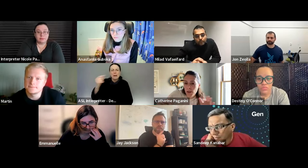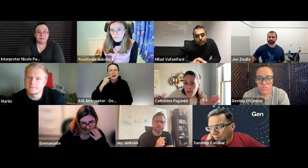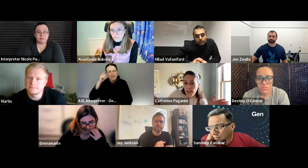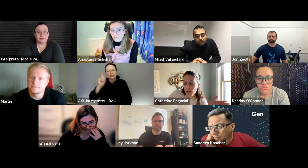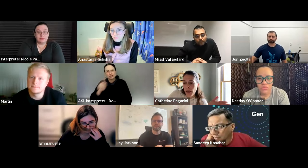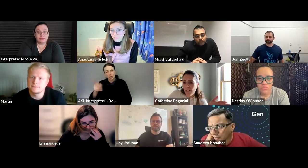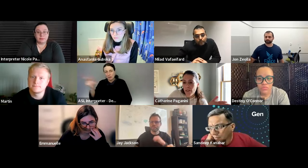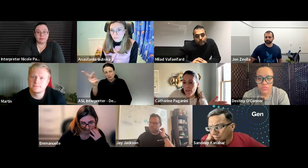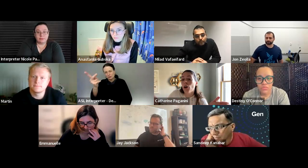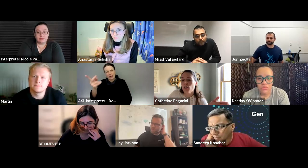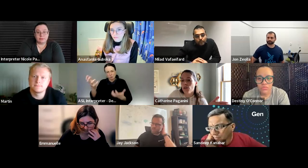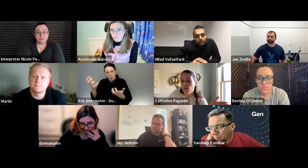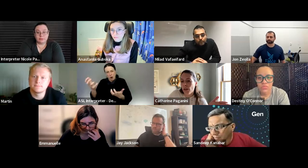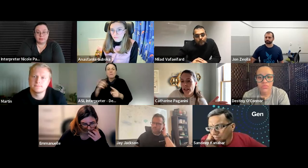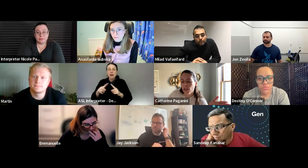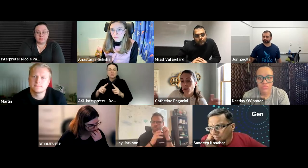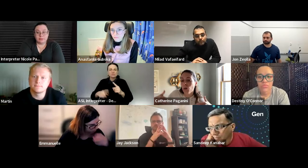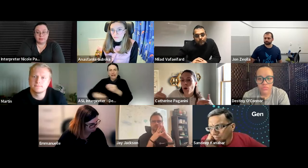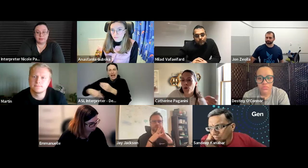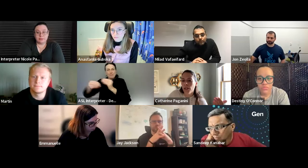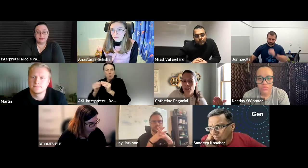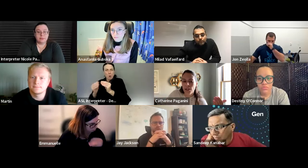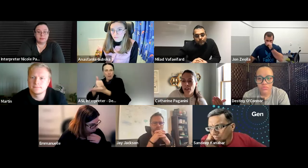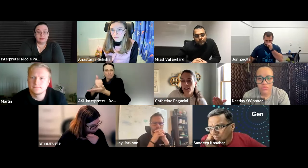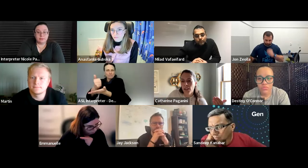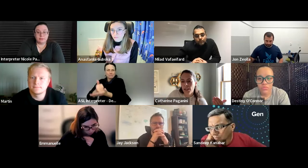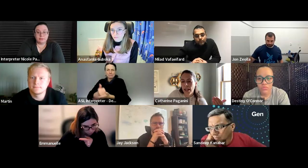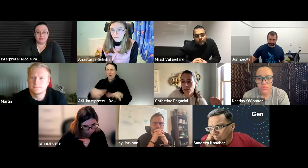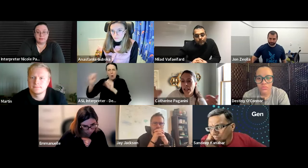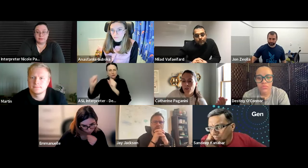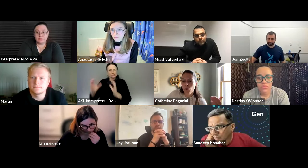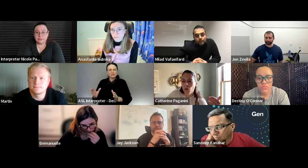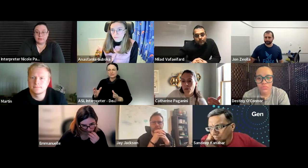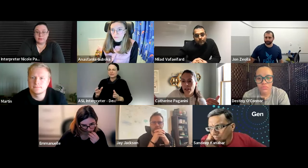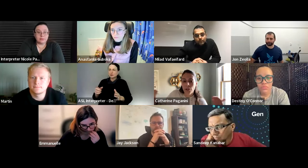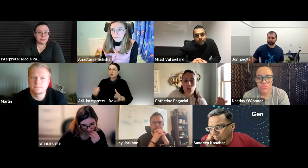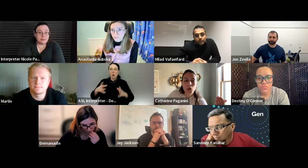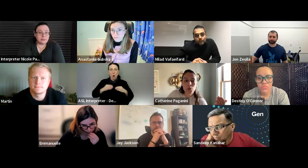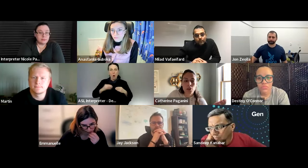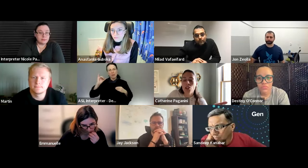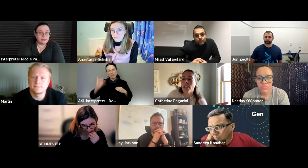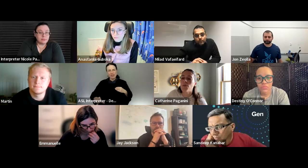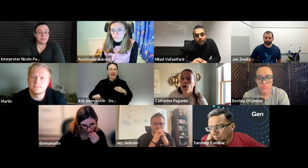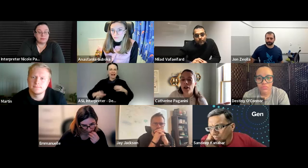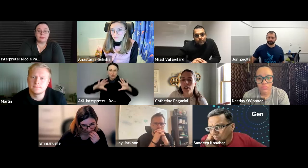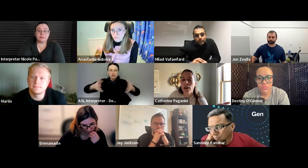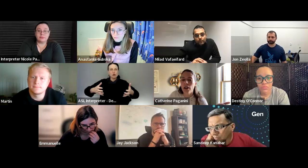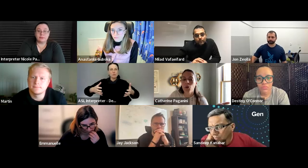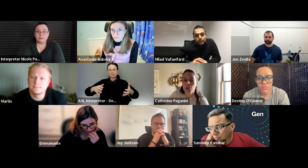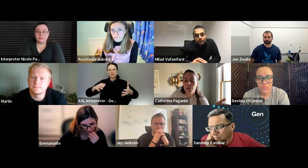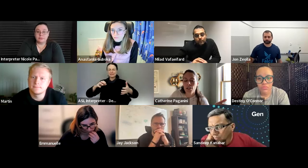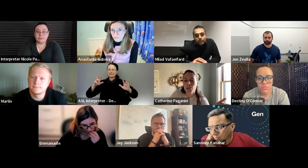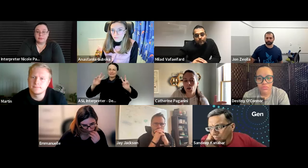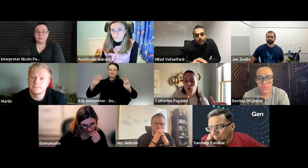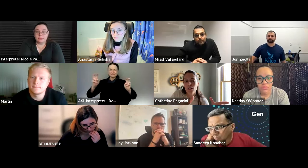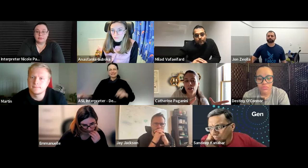wanted to do this but you can have several hosts right like you own basically that platform and that group just as mark